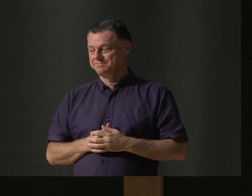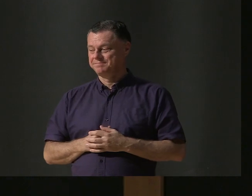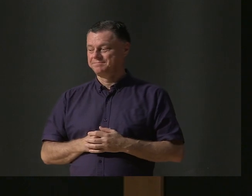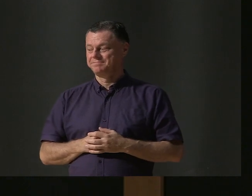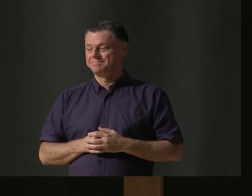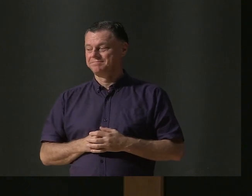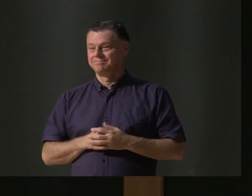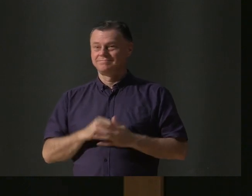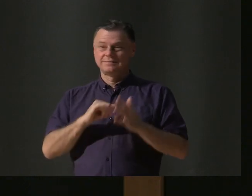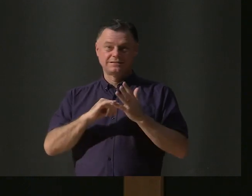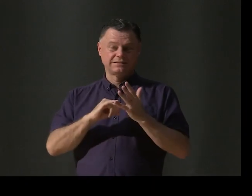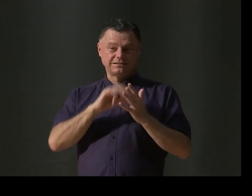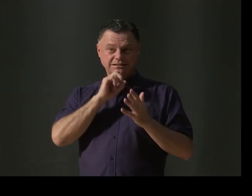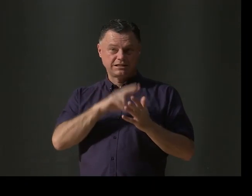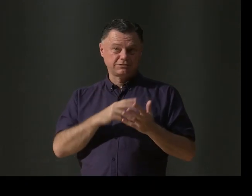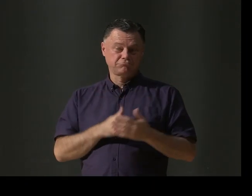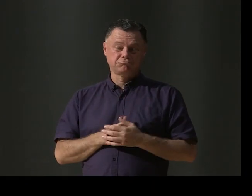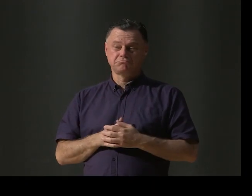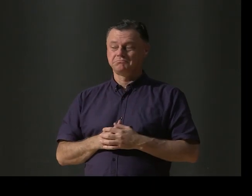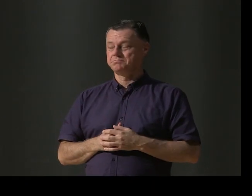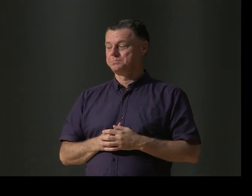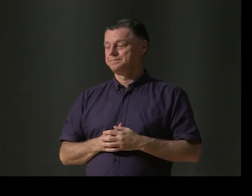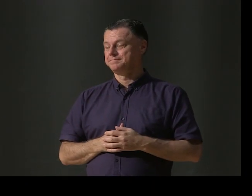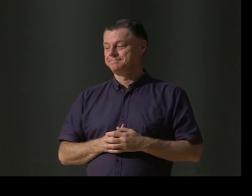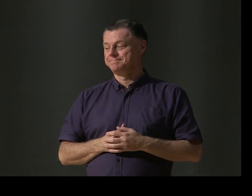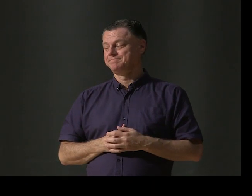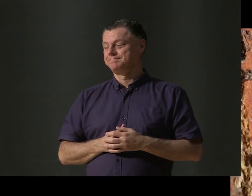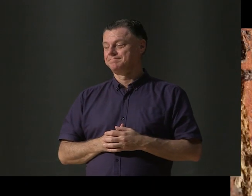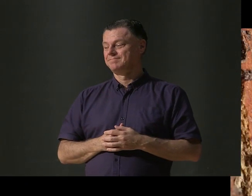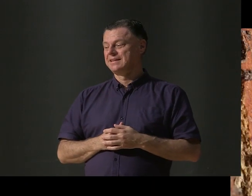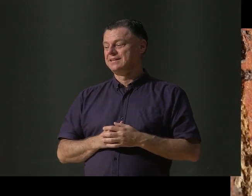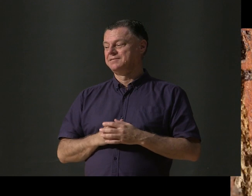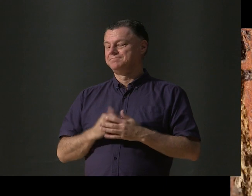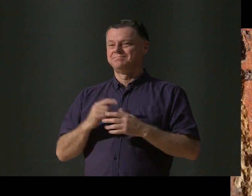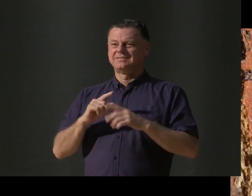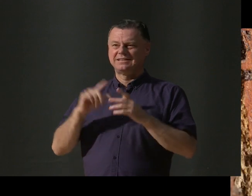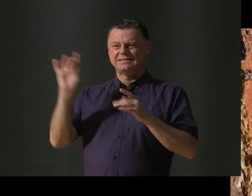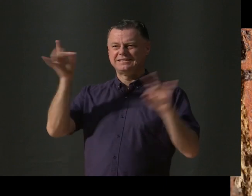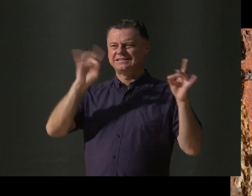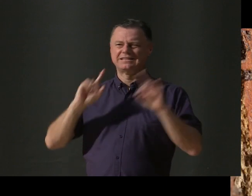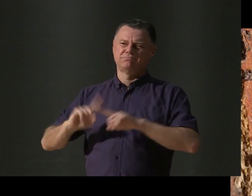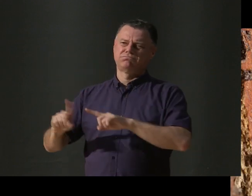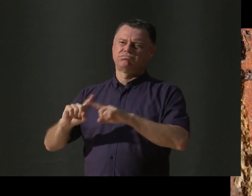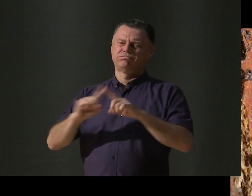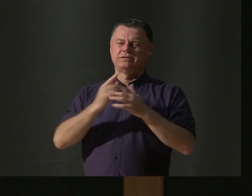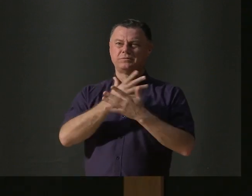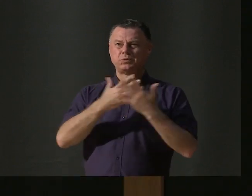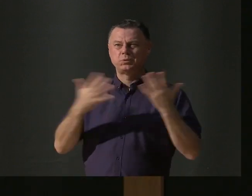Snakes. And we have so many captivating insects. Your